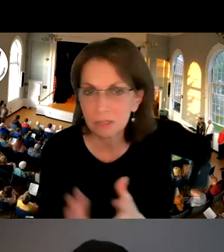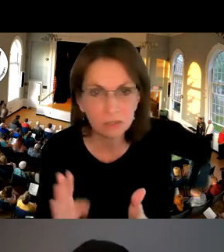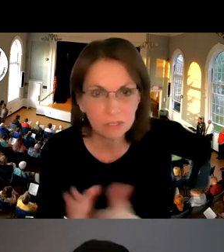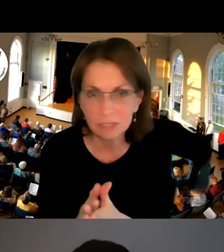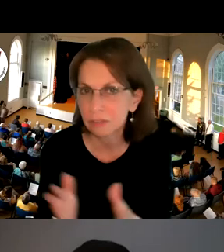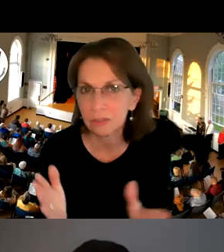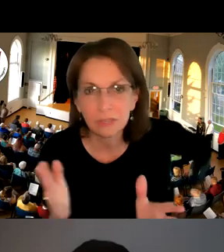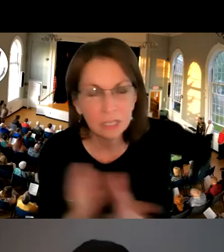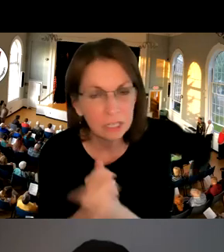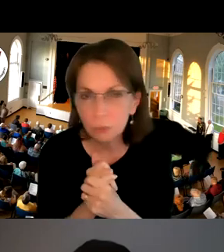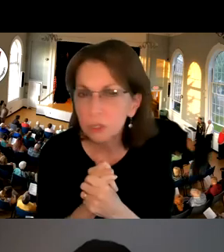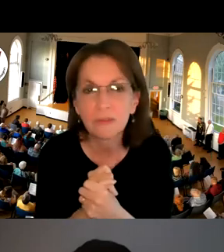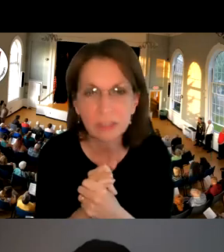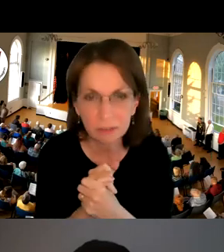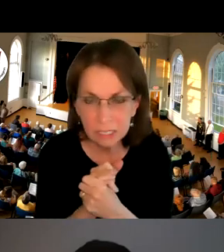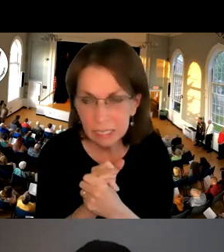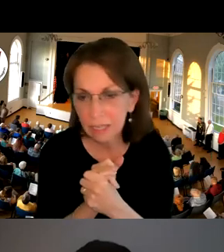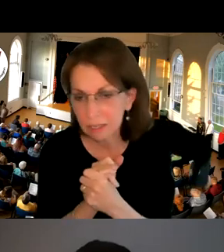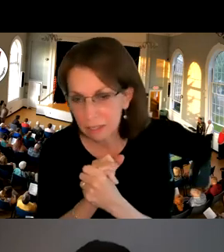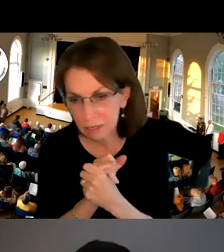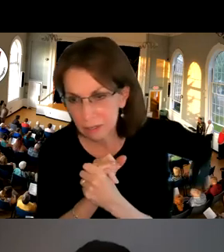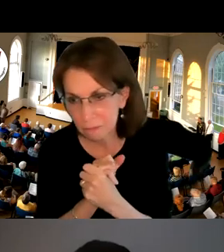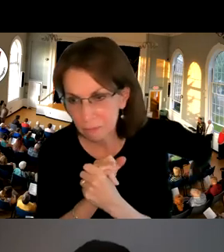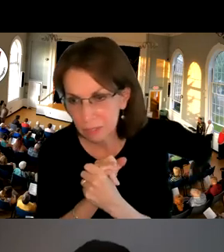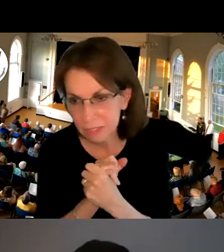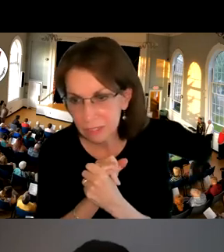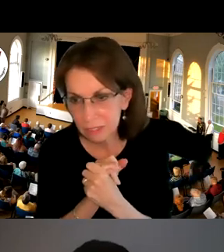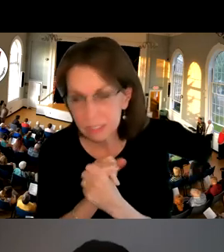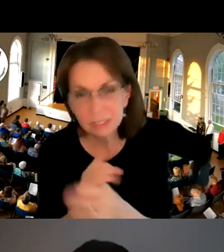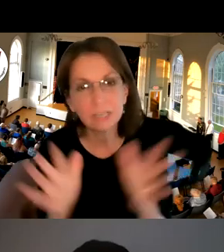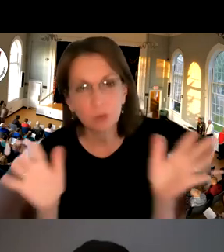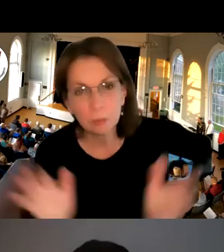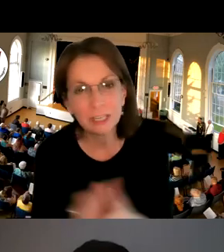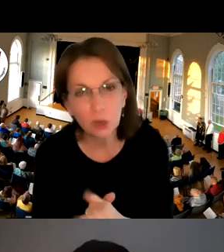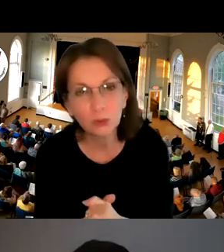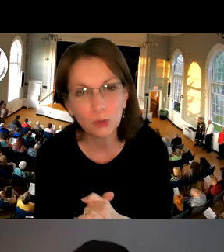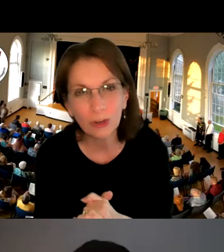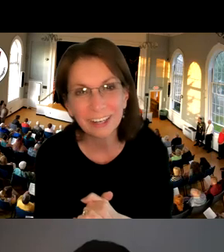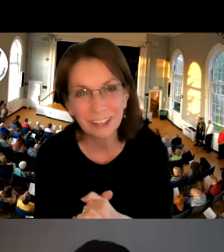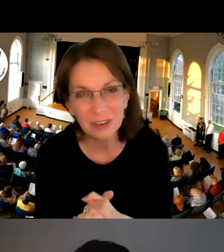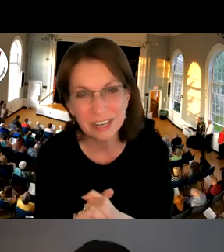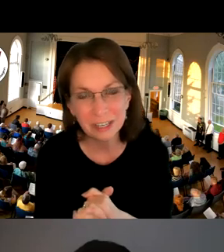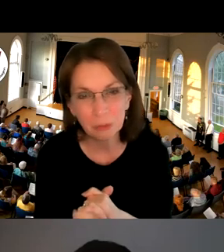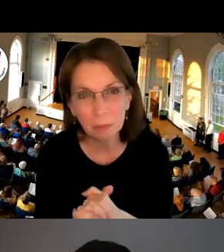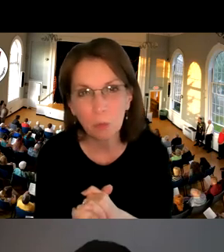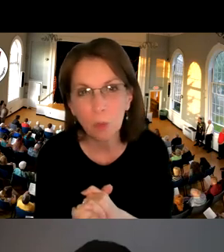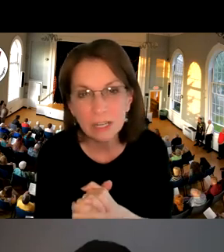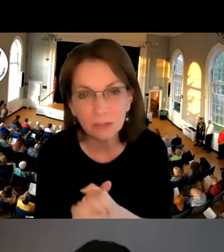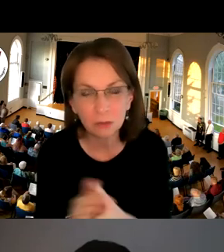concerts, theater. We do everything. And, um, this is, this is kind of opening a whole door here. Uh, it would be wonderful